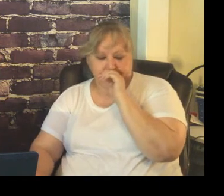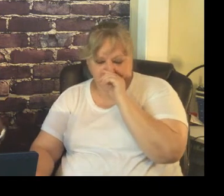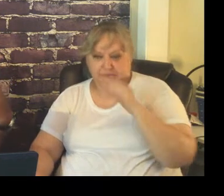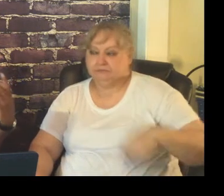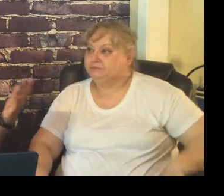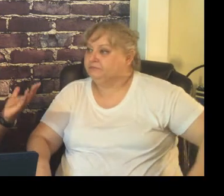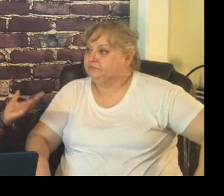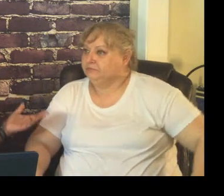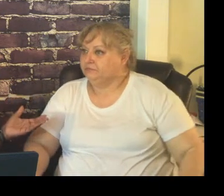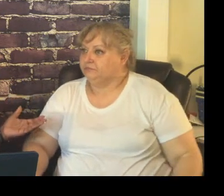so for example